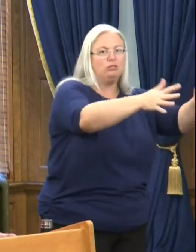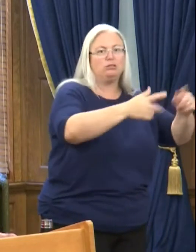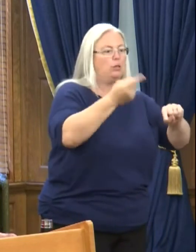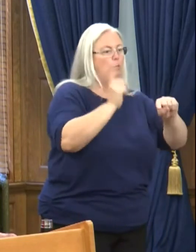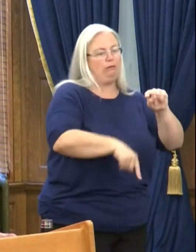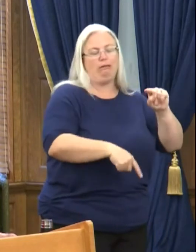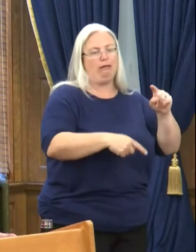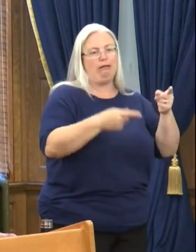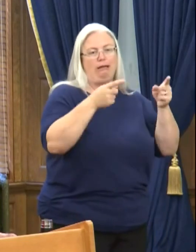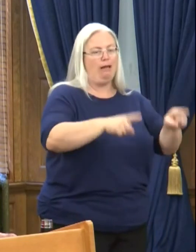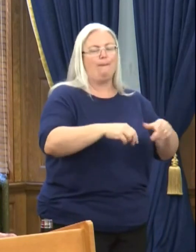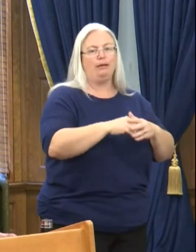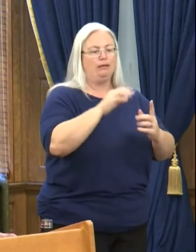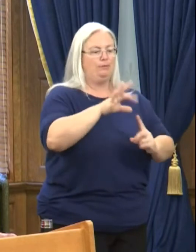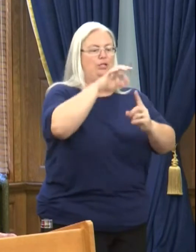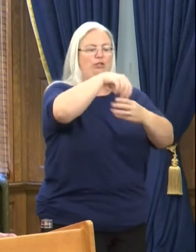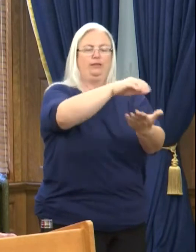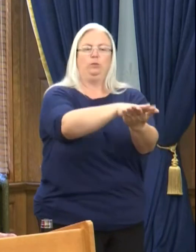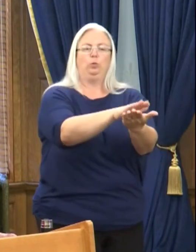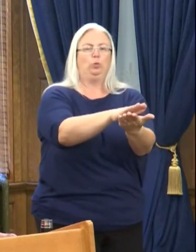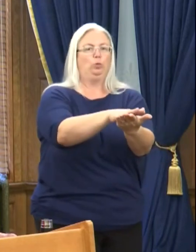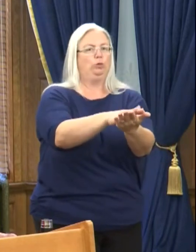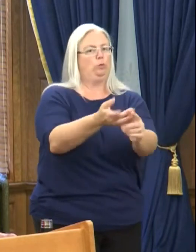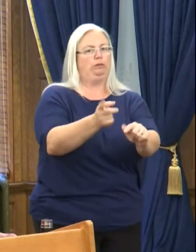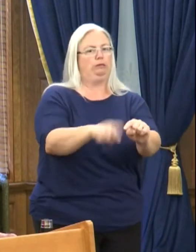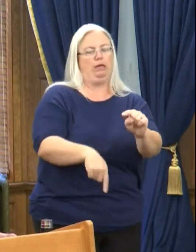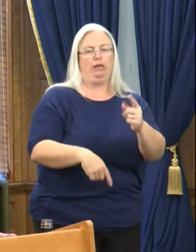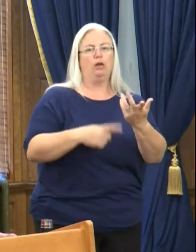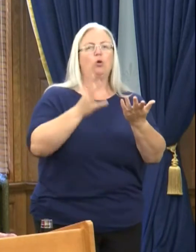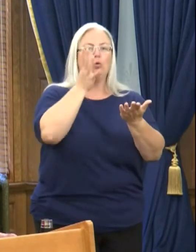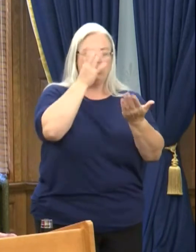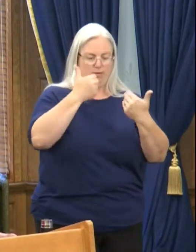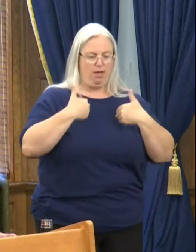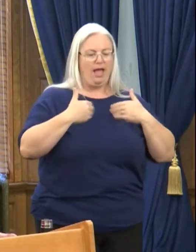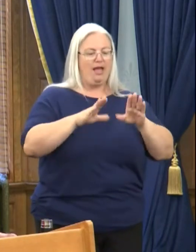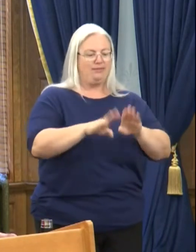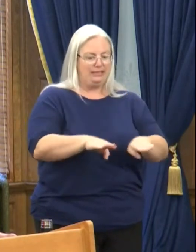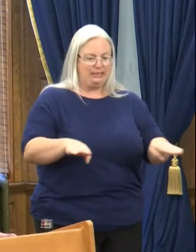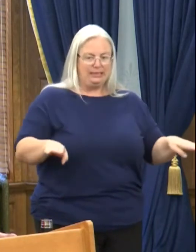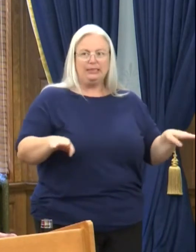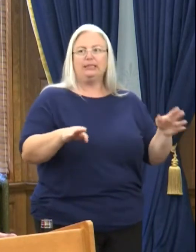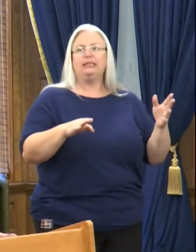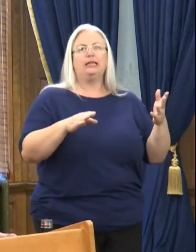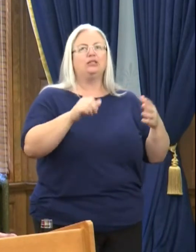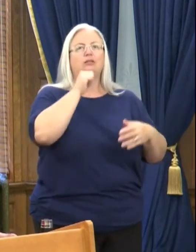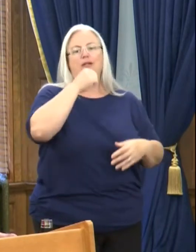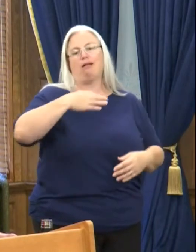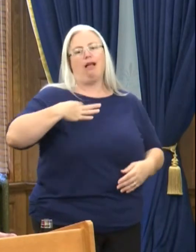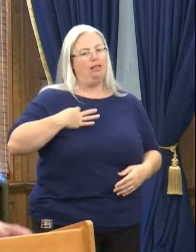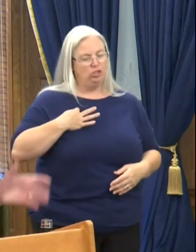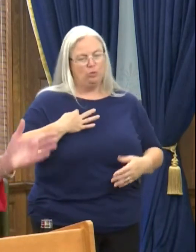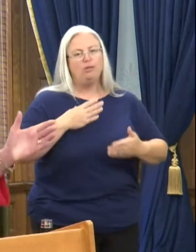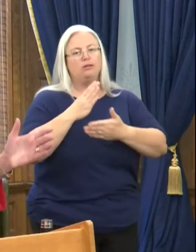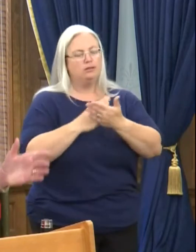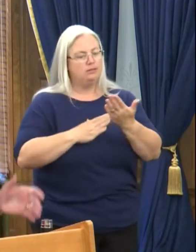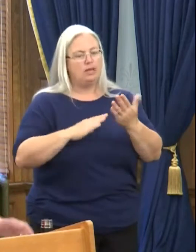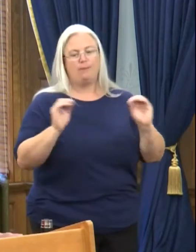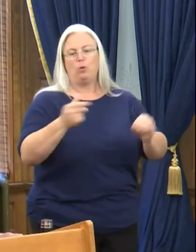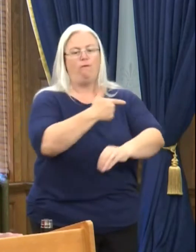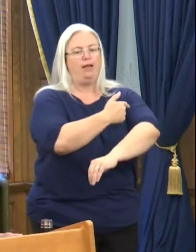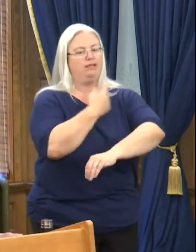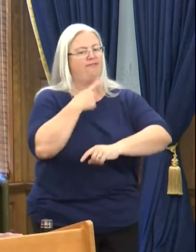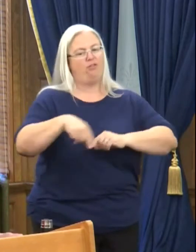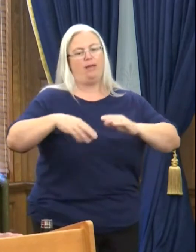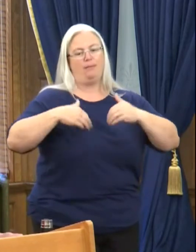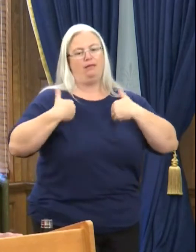can't have that particularly in our schools where we will have kids who are not eligible for there is no vaccine